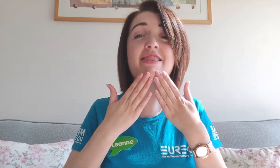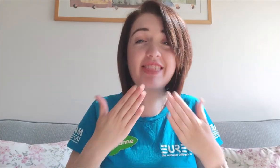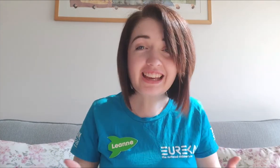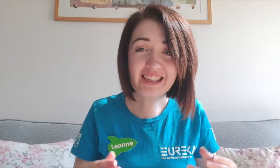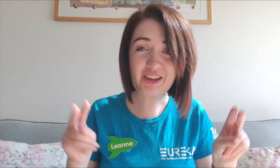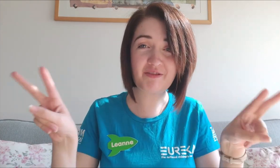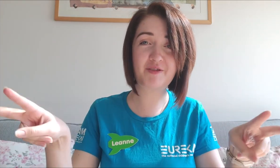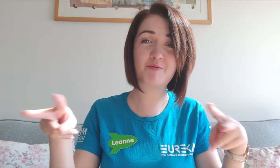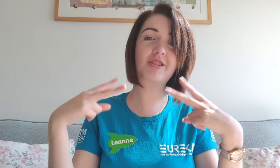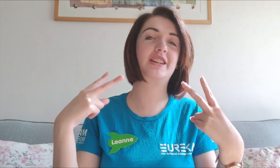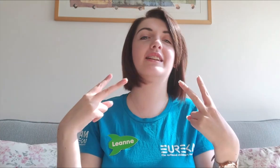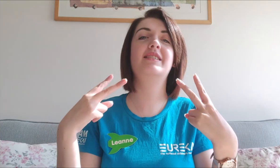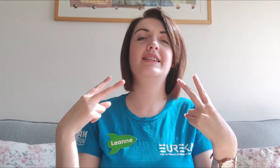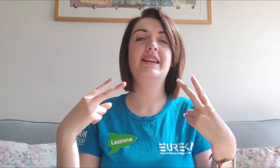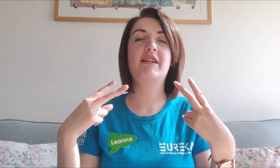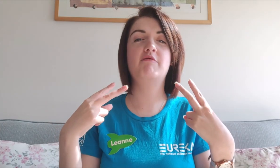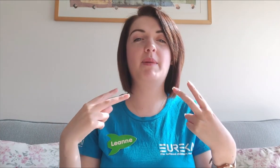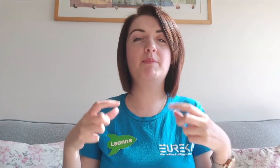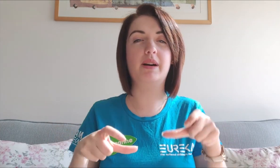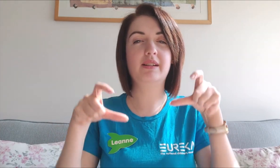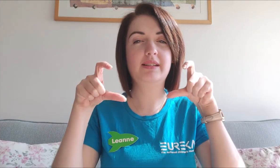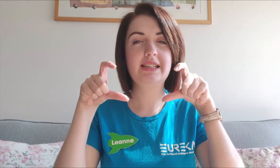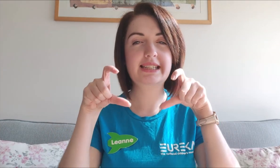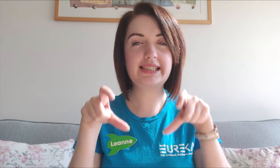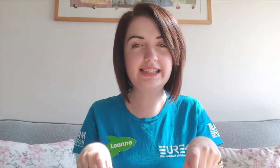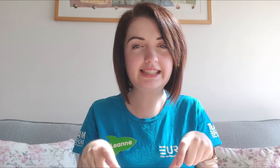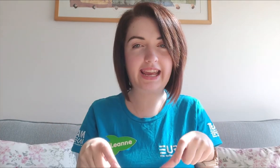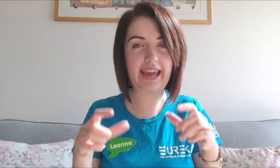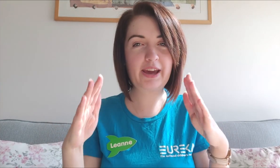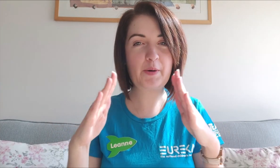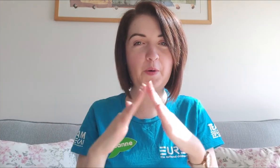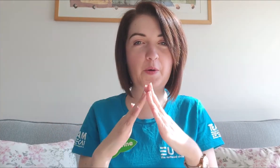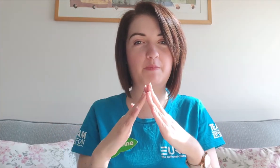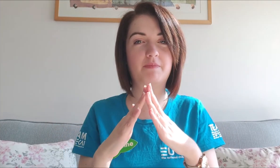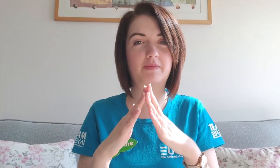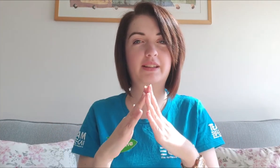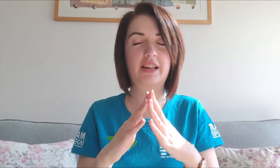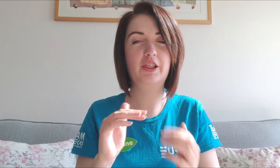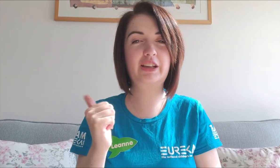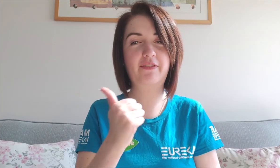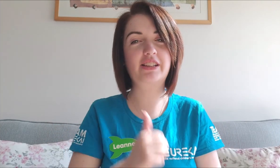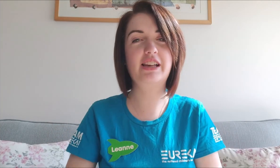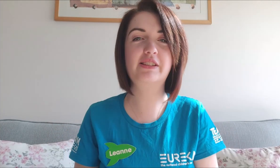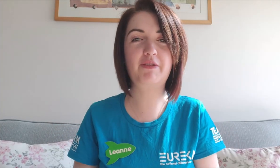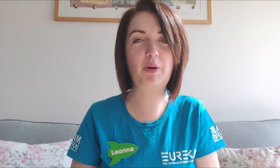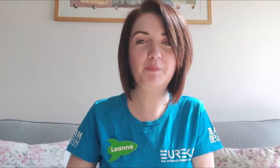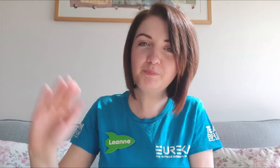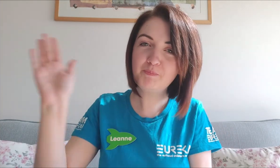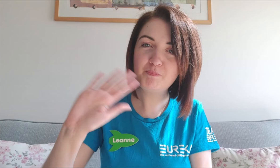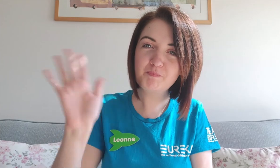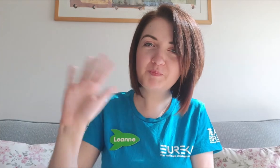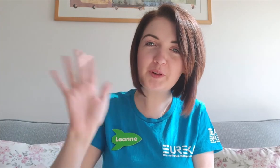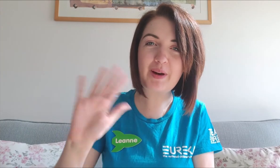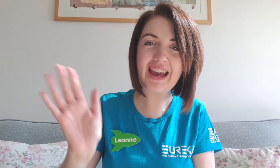Thank you for watching. Remember, stay whole. Look after yourselves, everyone. Goodbye. Bye.